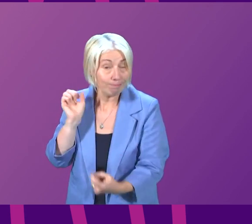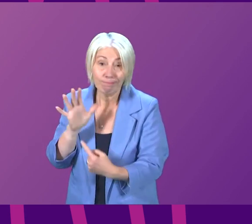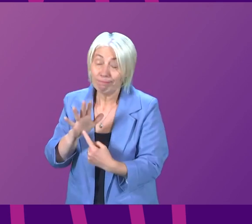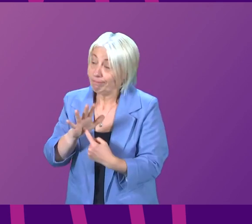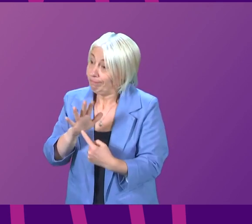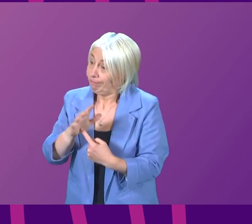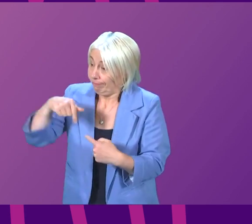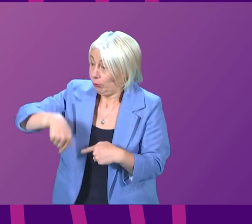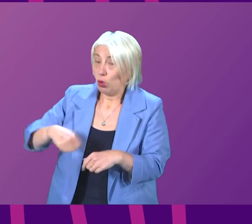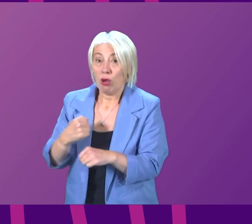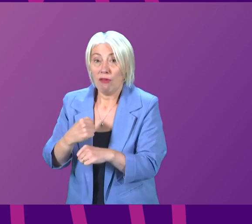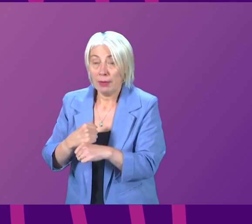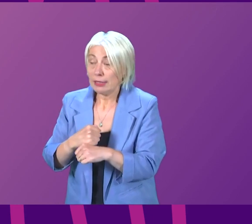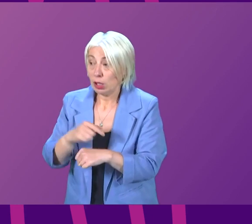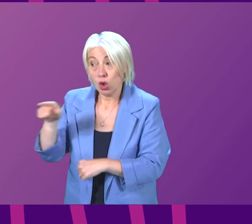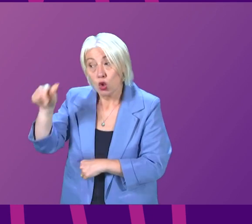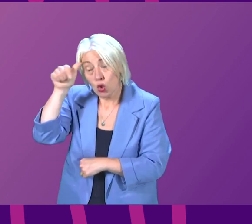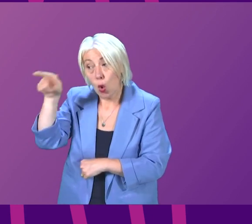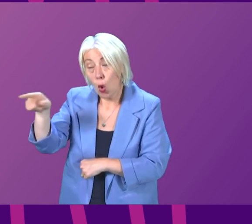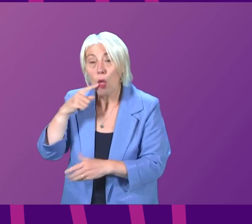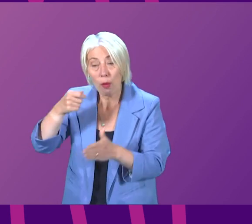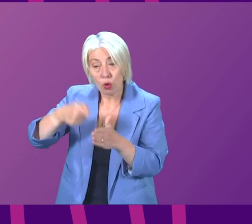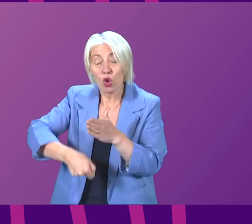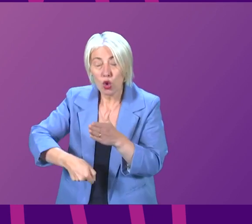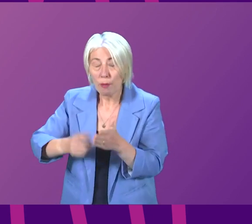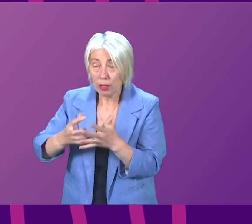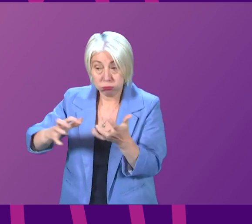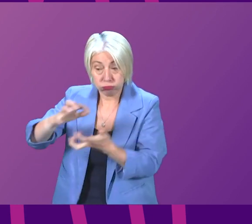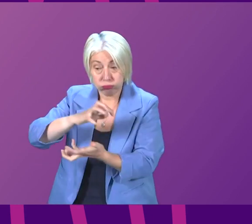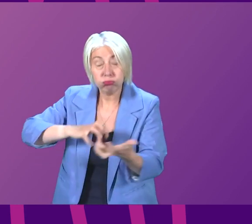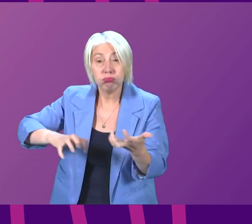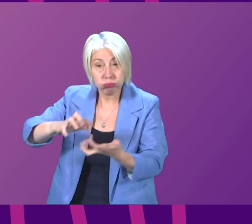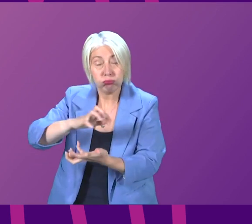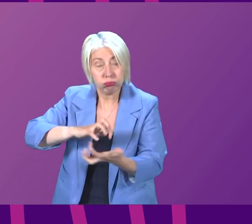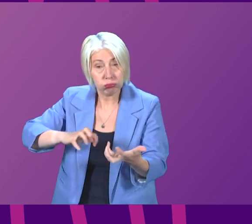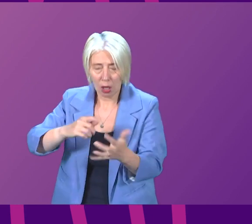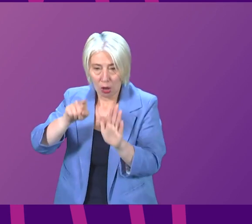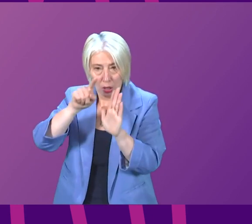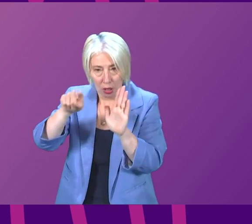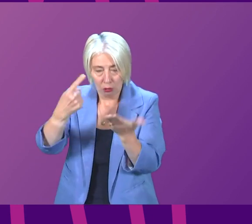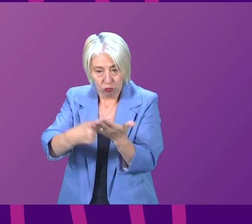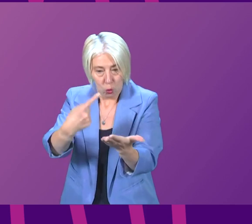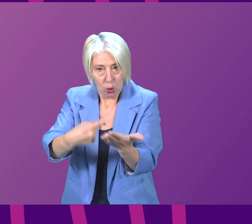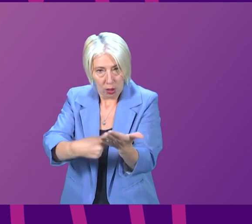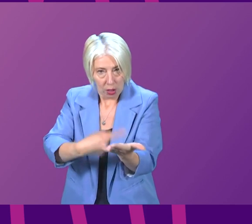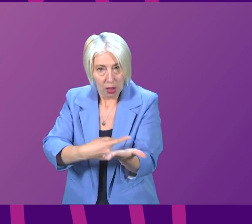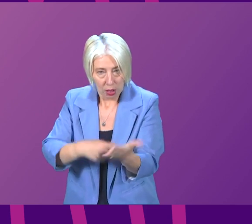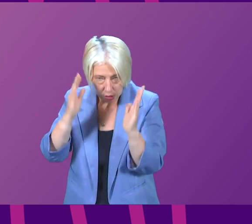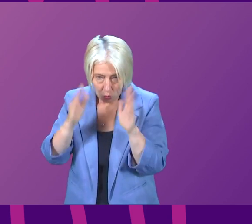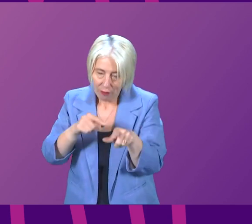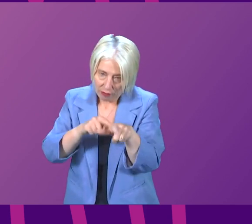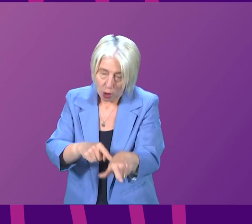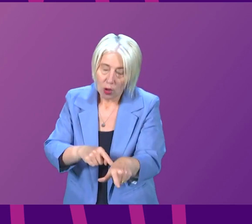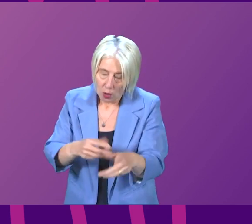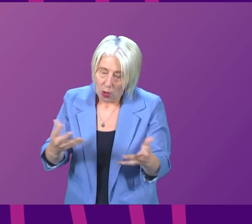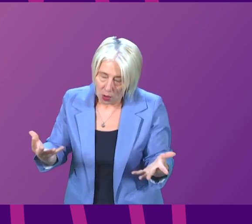to this government as he will know procurement is a complex process in which there are many rules which must be adhered to but